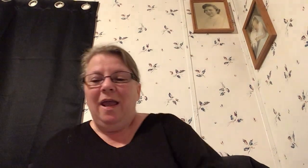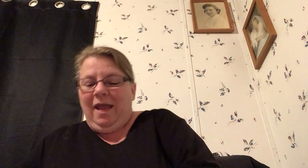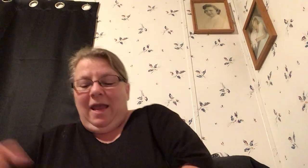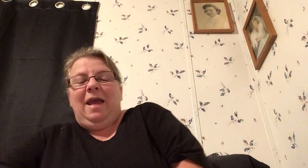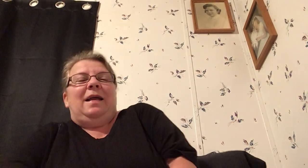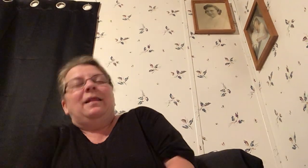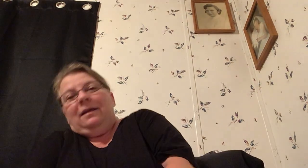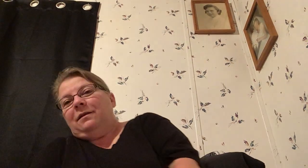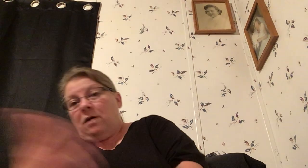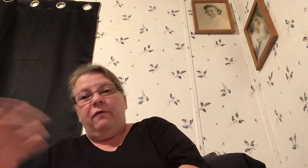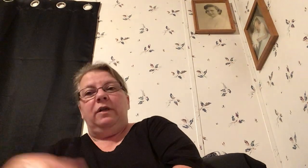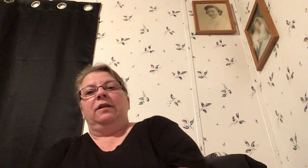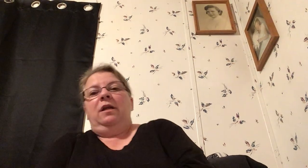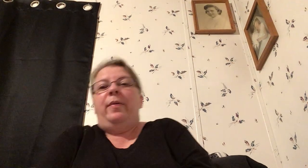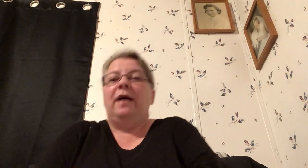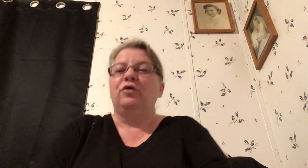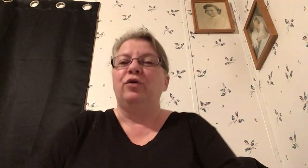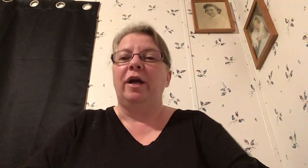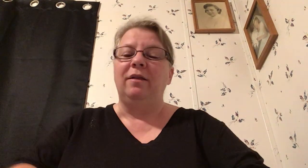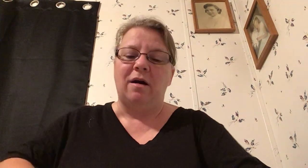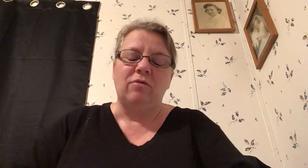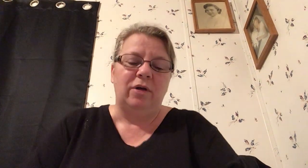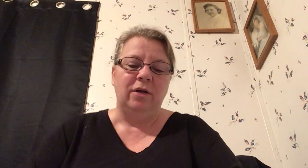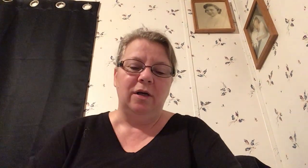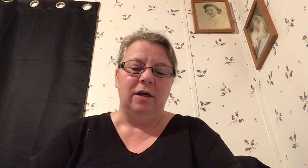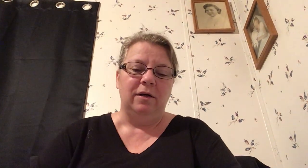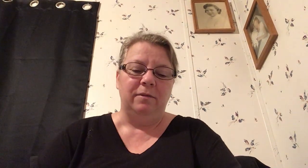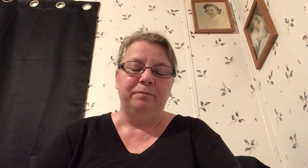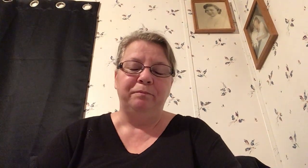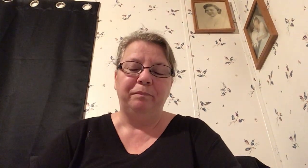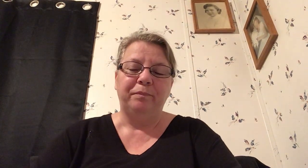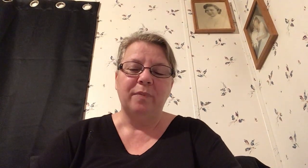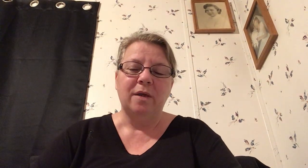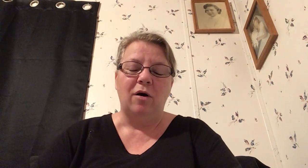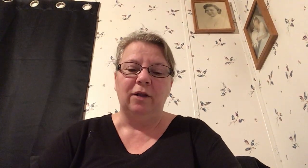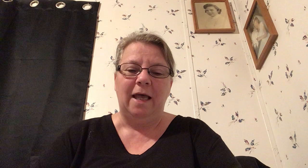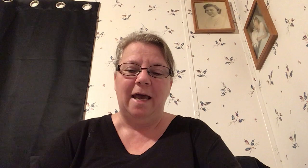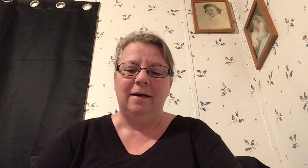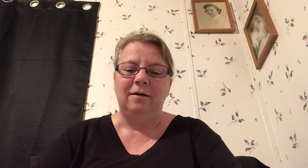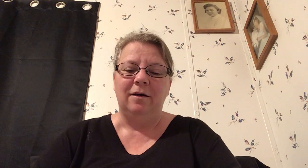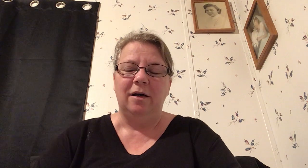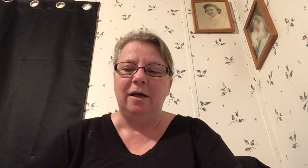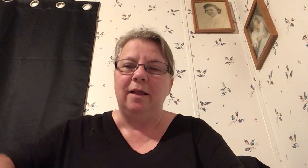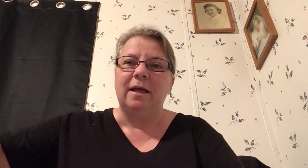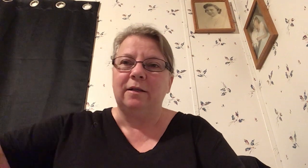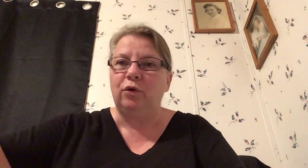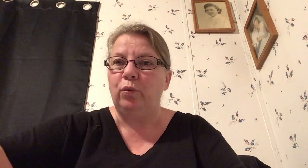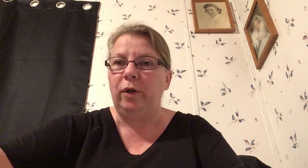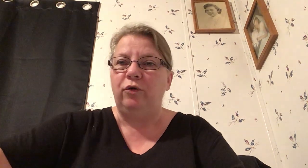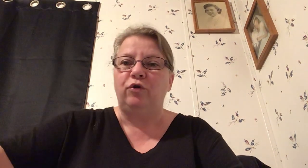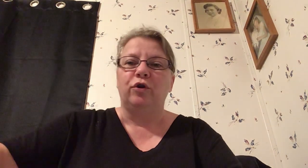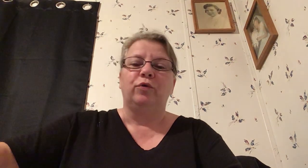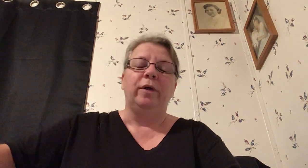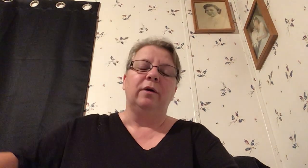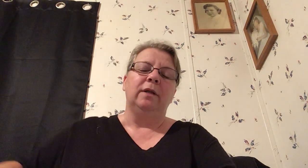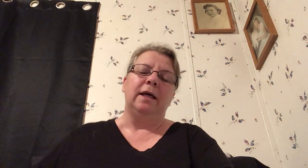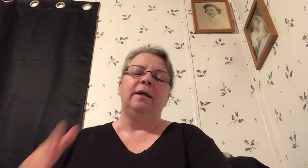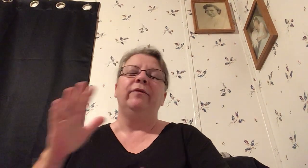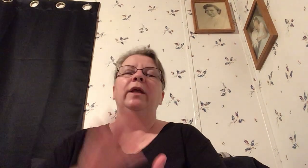and I listen obviously to Pastor Greg Locke online and that's who we do church with online and everything